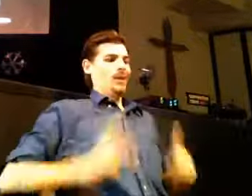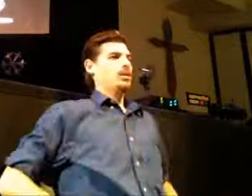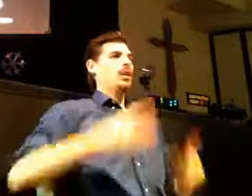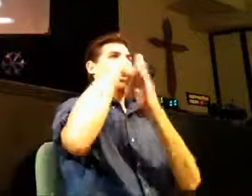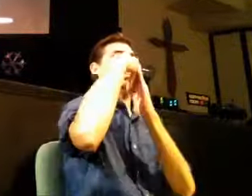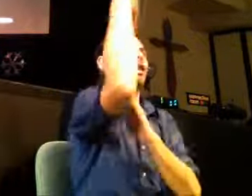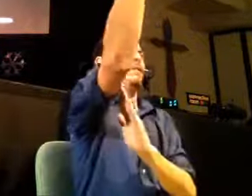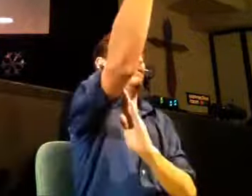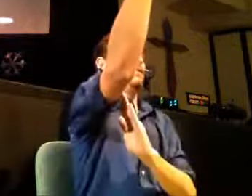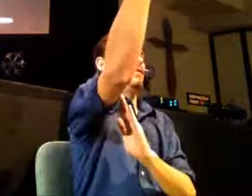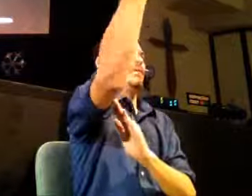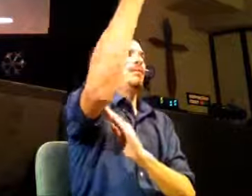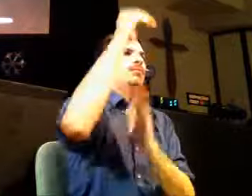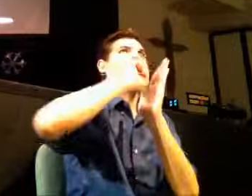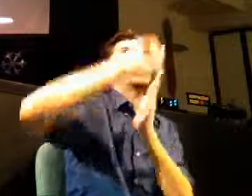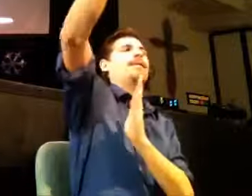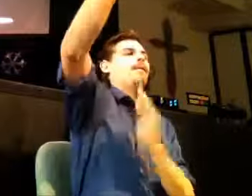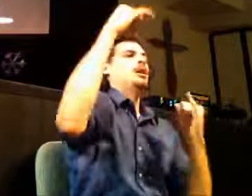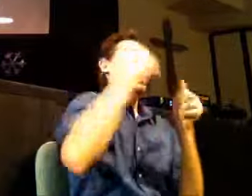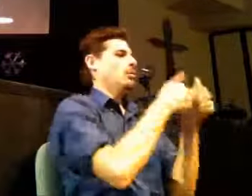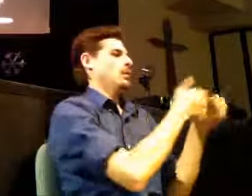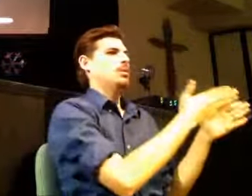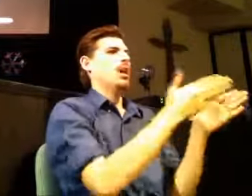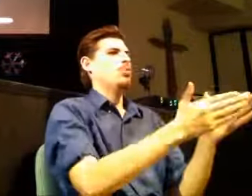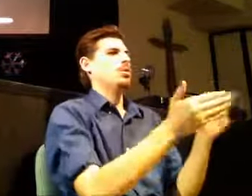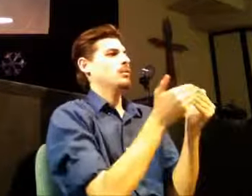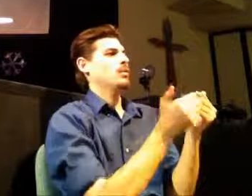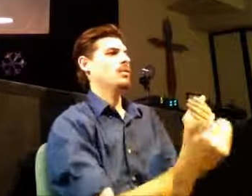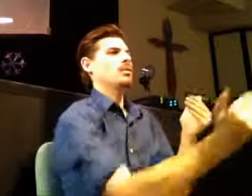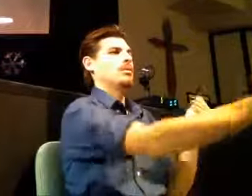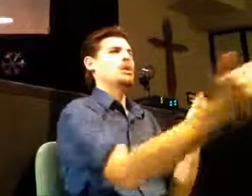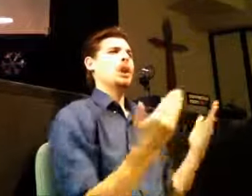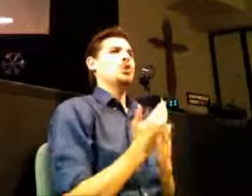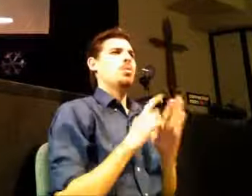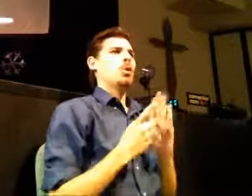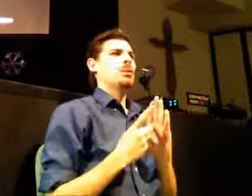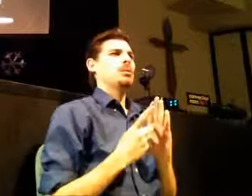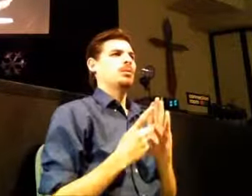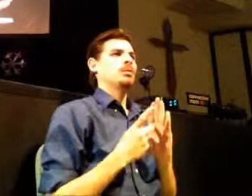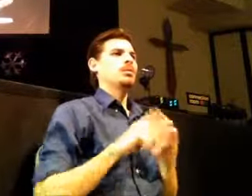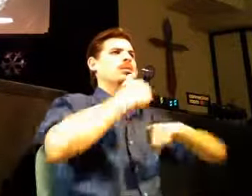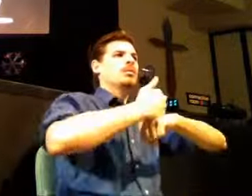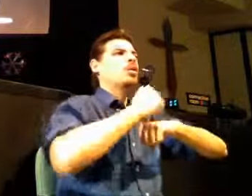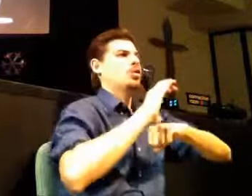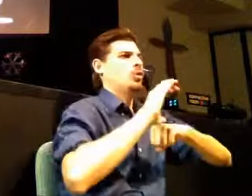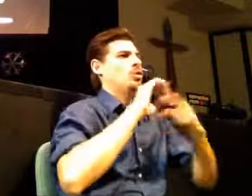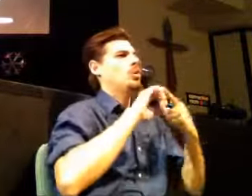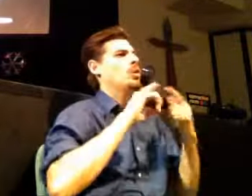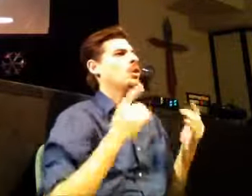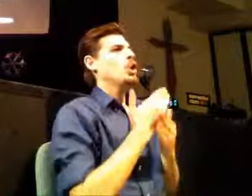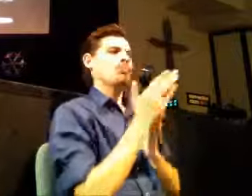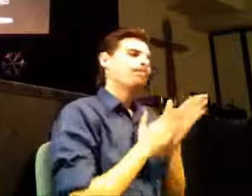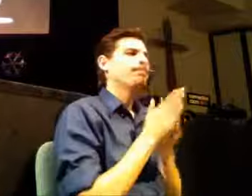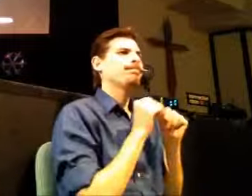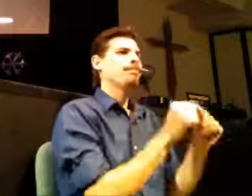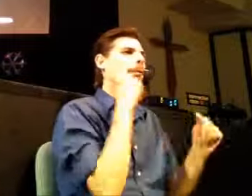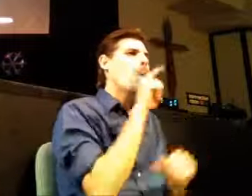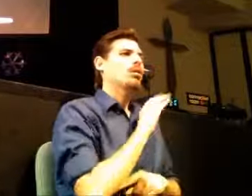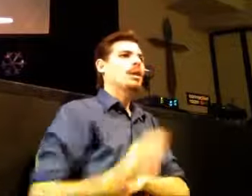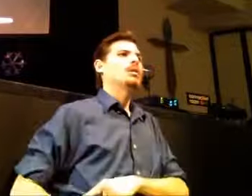and that the disciples are now getting ready to launch into this world with this new and great purpose to start a church to launch this movement of Christ that's going to do amazing things but in that they